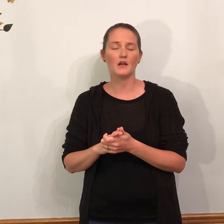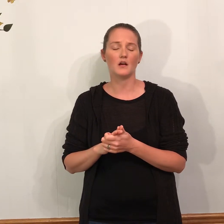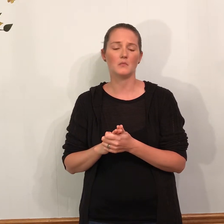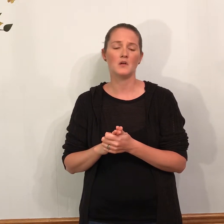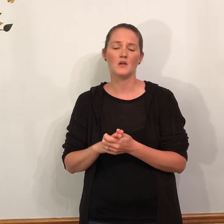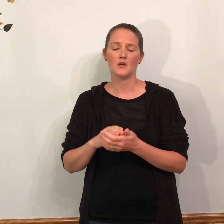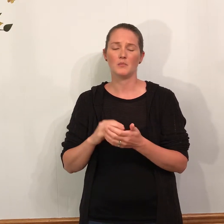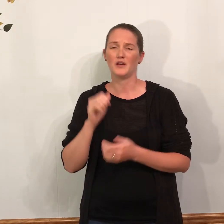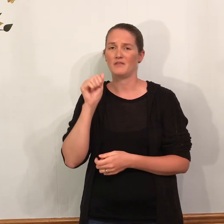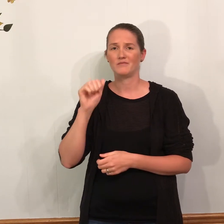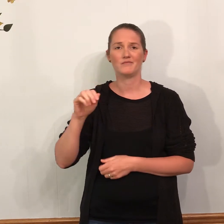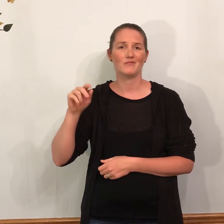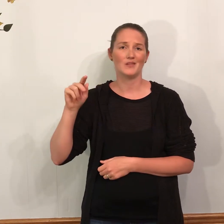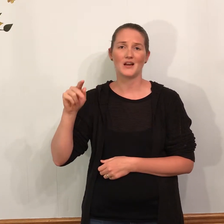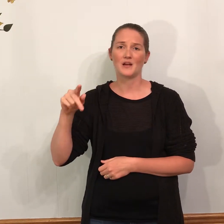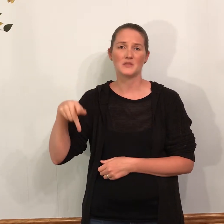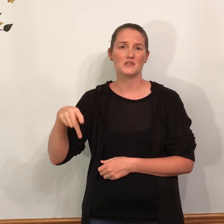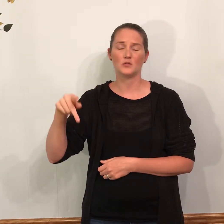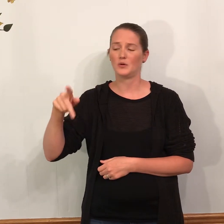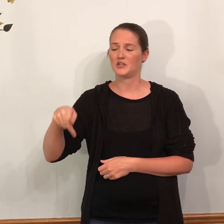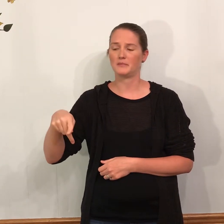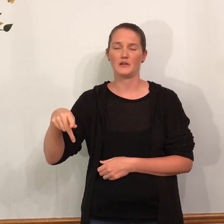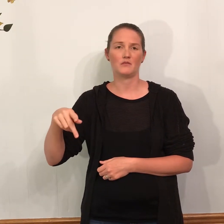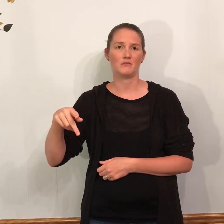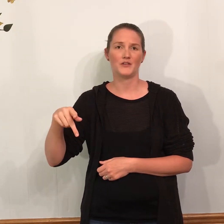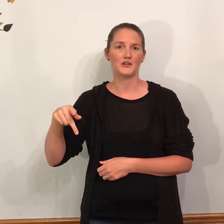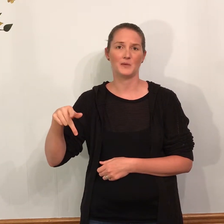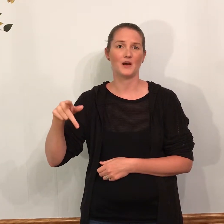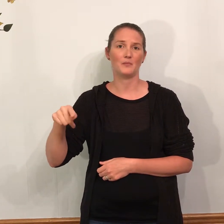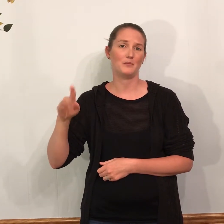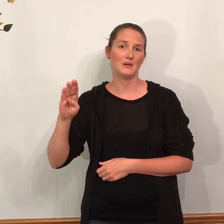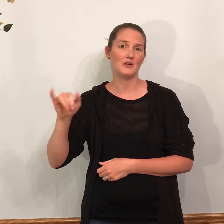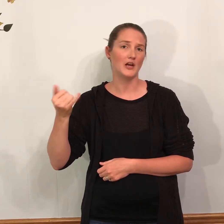And um but a lot of times at school we just put fingers split up. P, B, J.